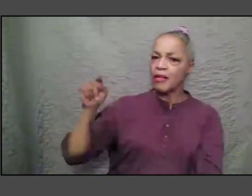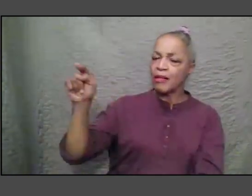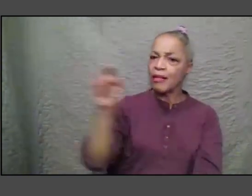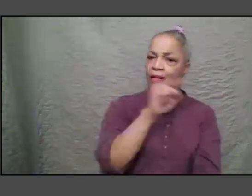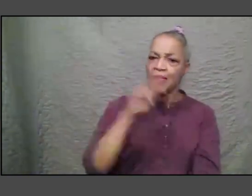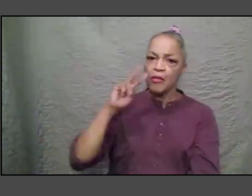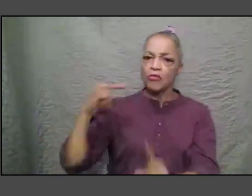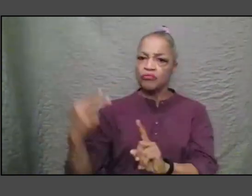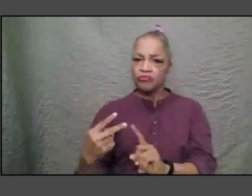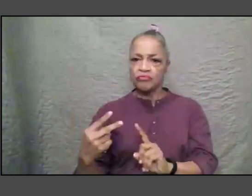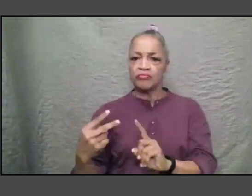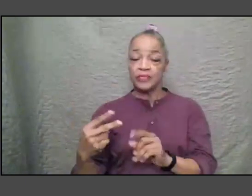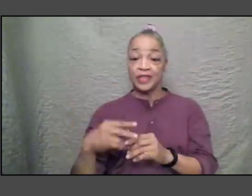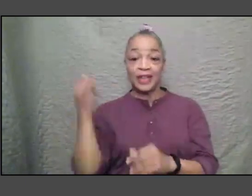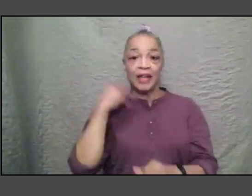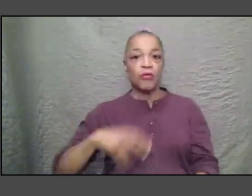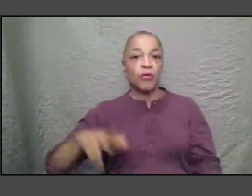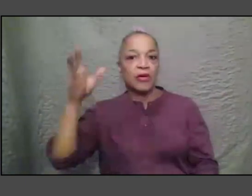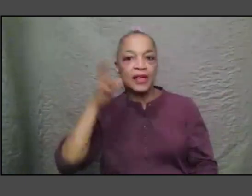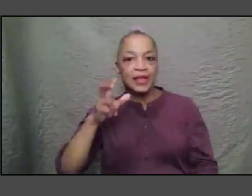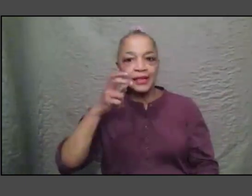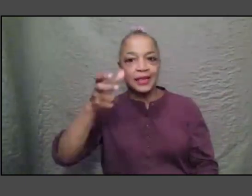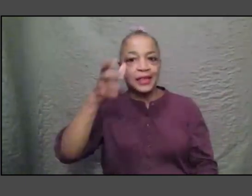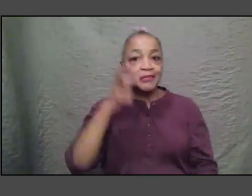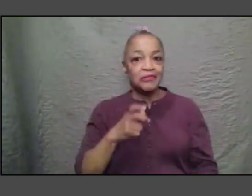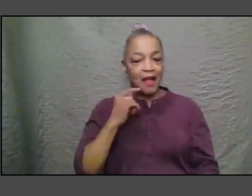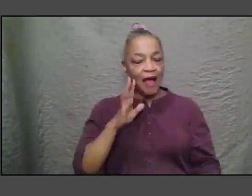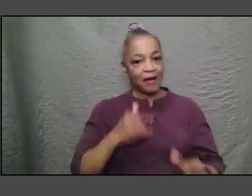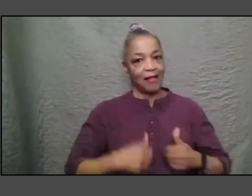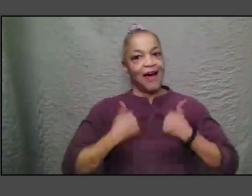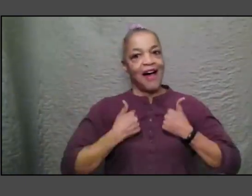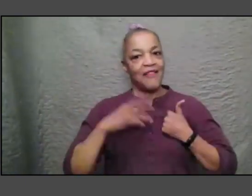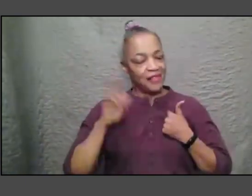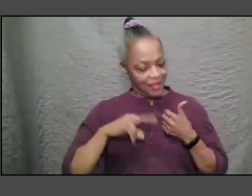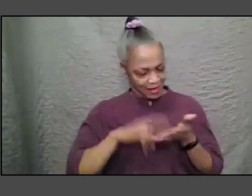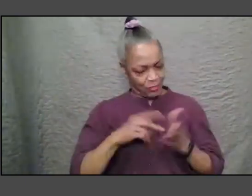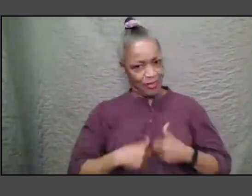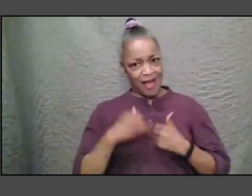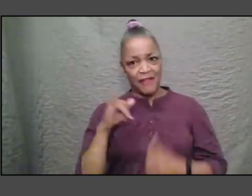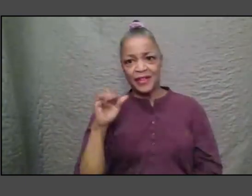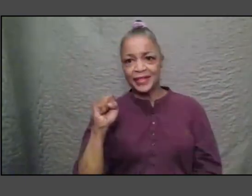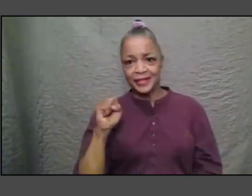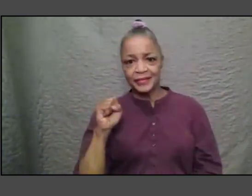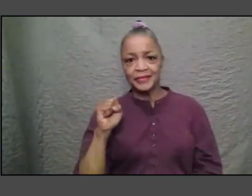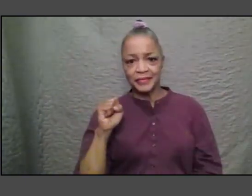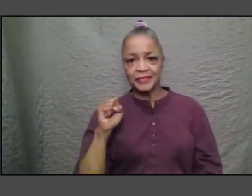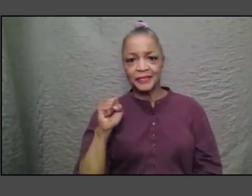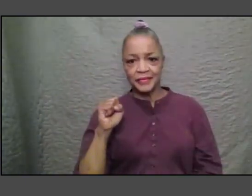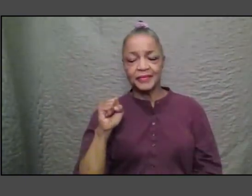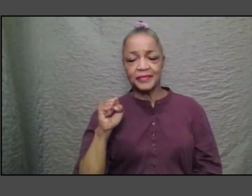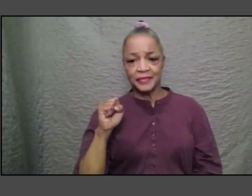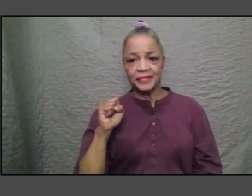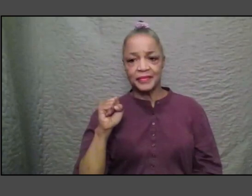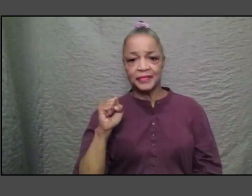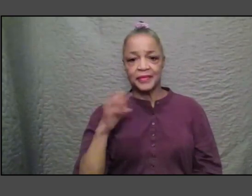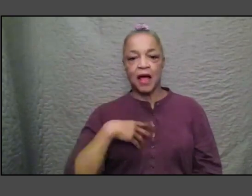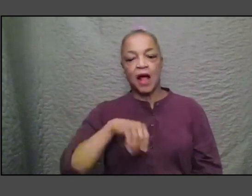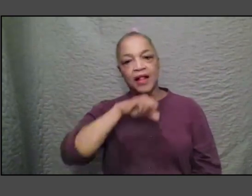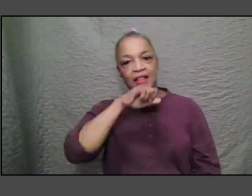listening and alive that is how life is exactly um so so i i love that um this question is from